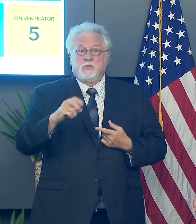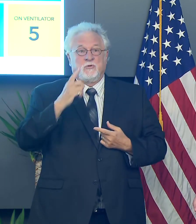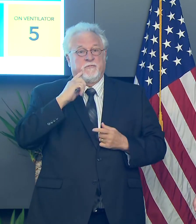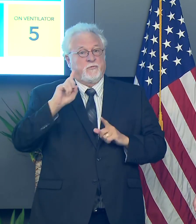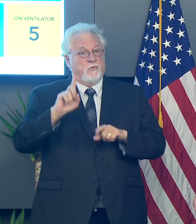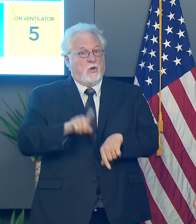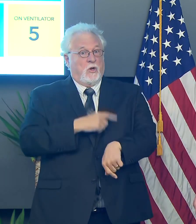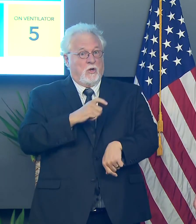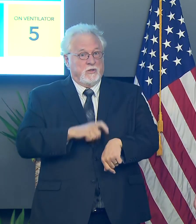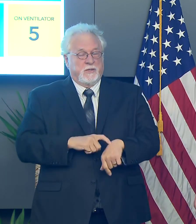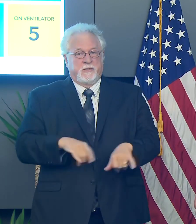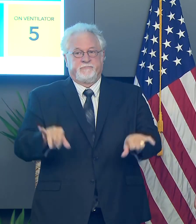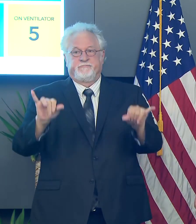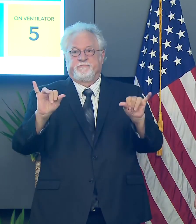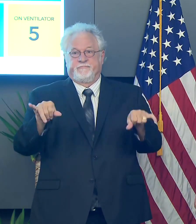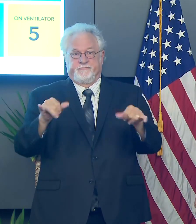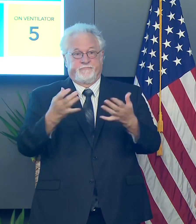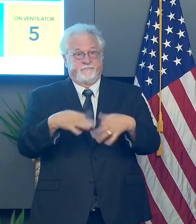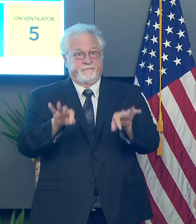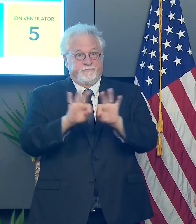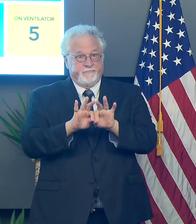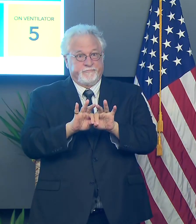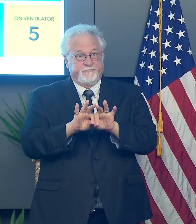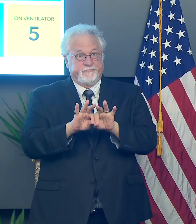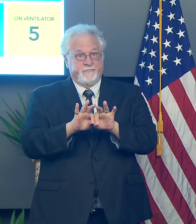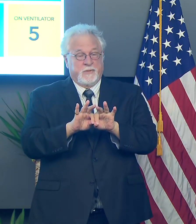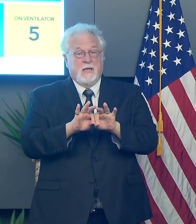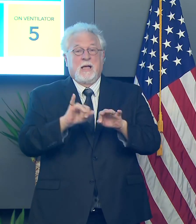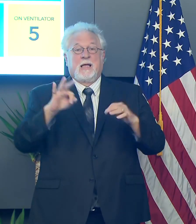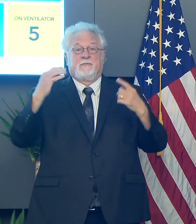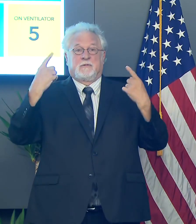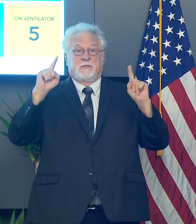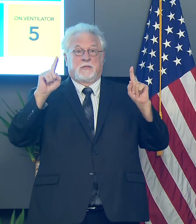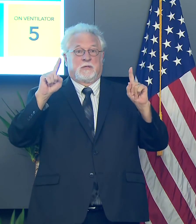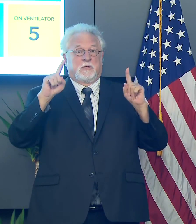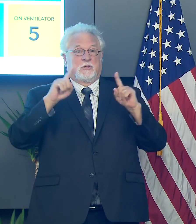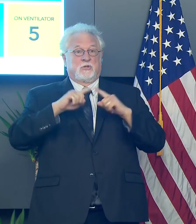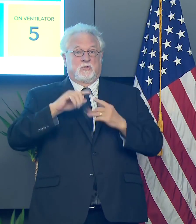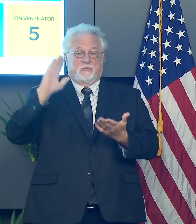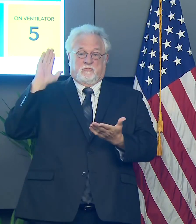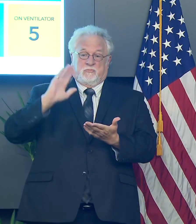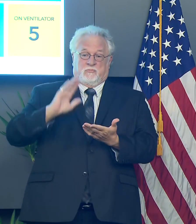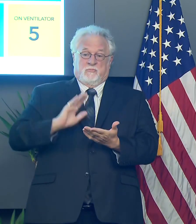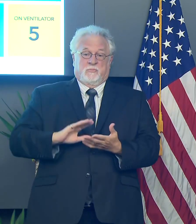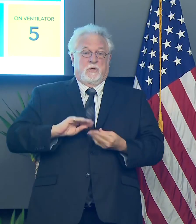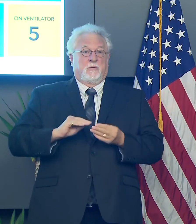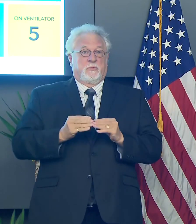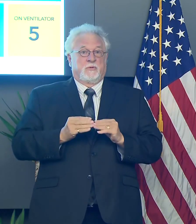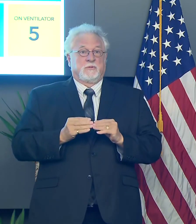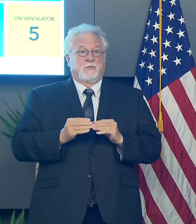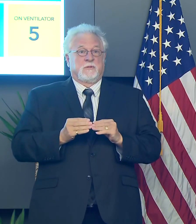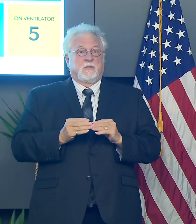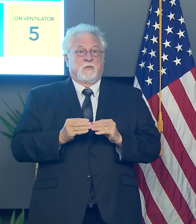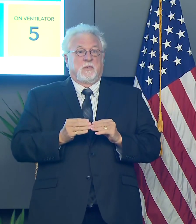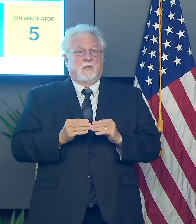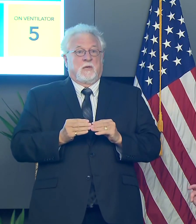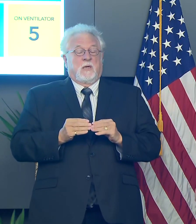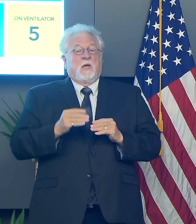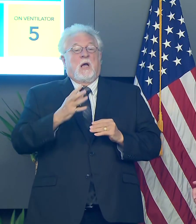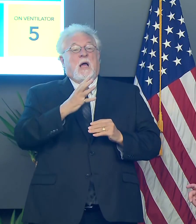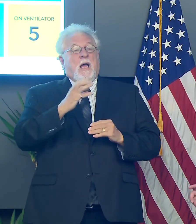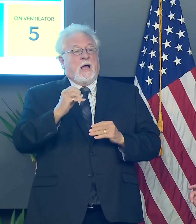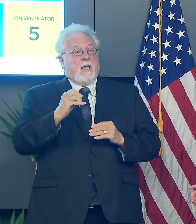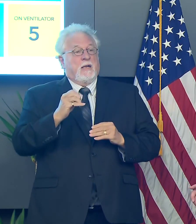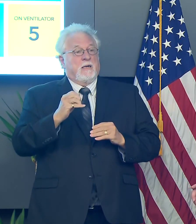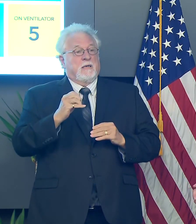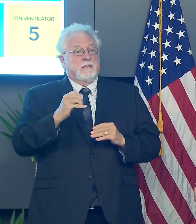part of some time remain absolutely critical if we're gonna be successful and continue to drive these numbers down. Um, and, and I do want